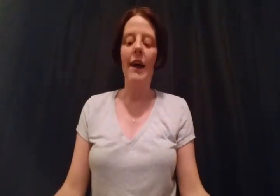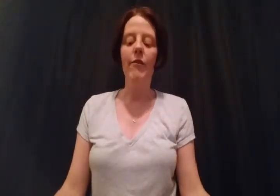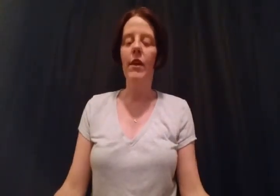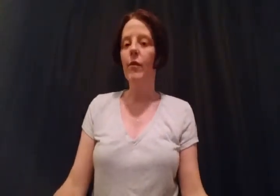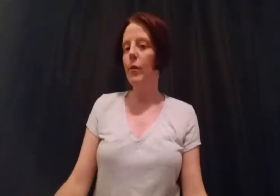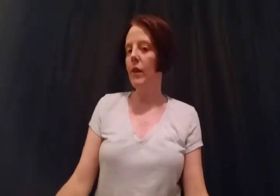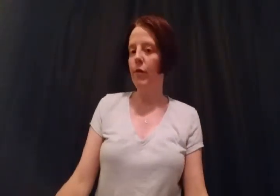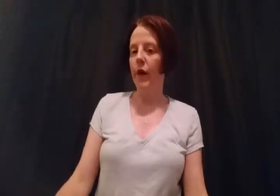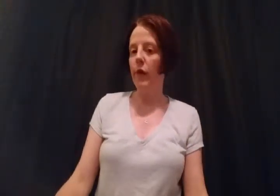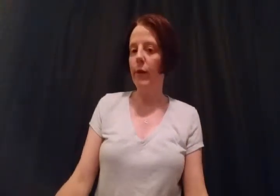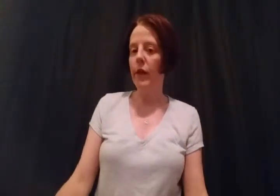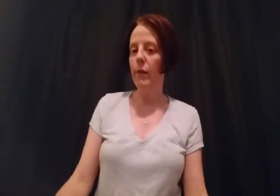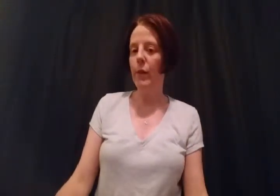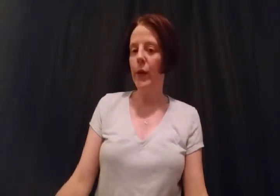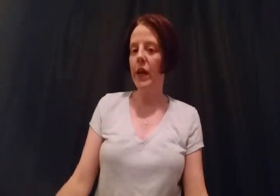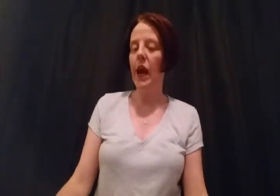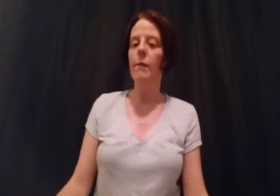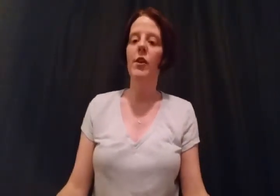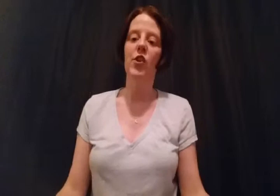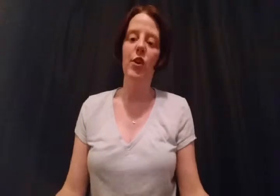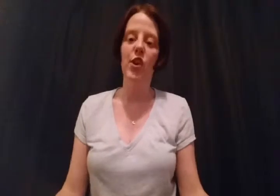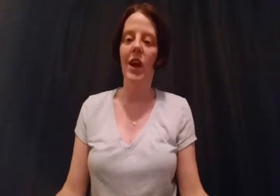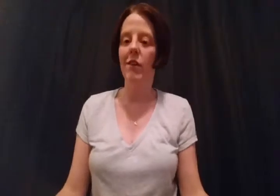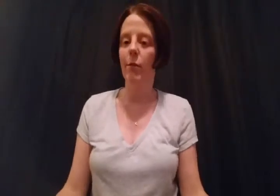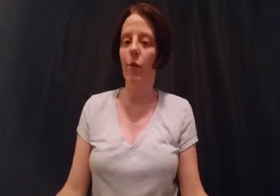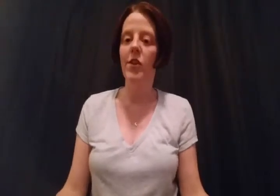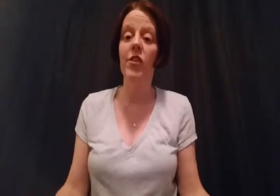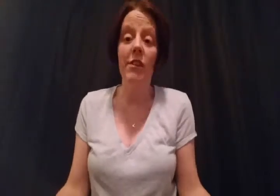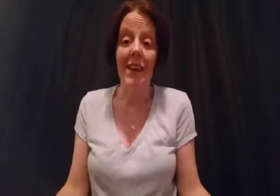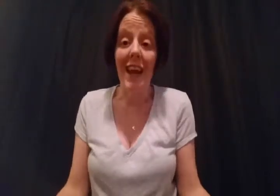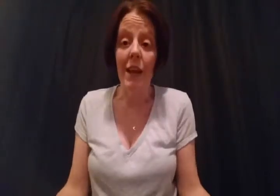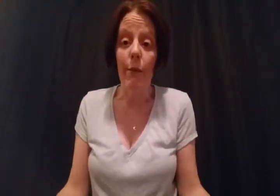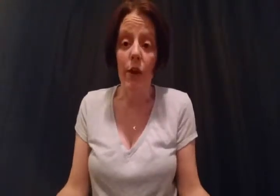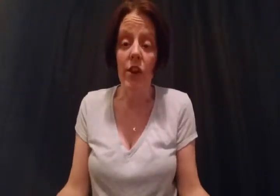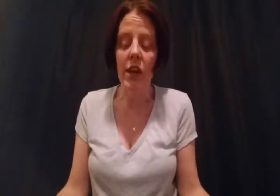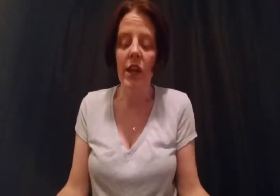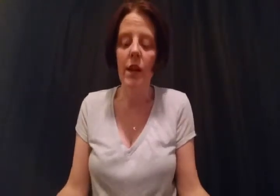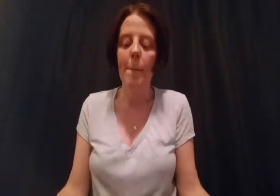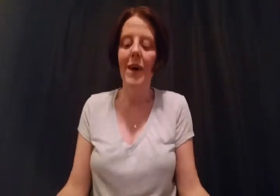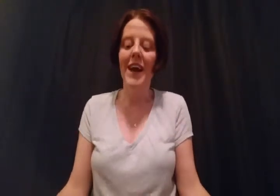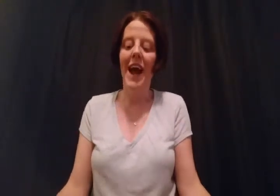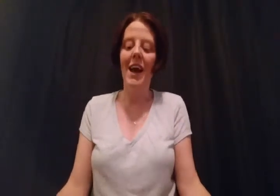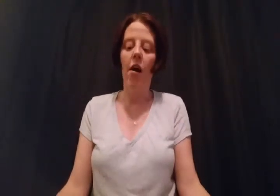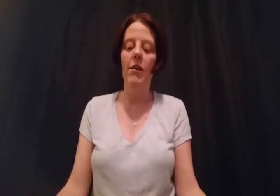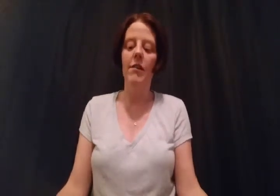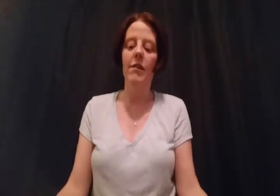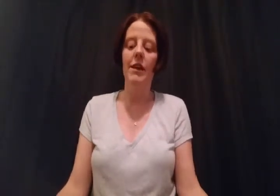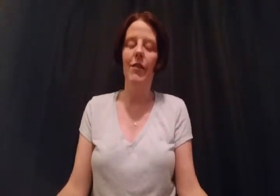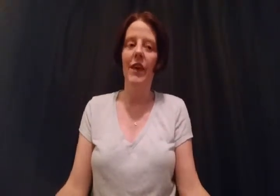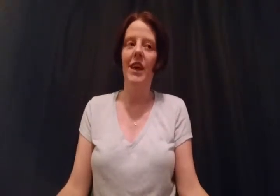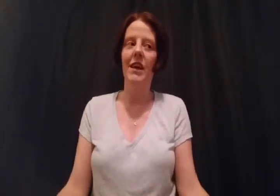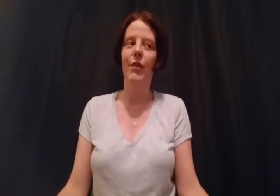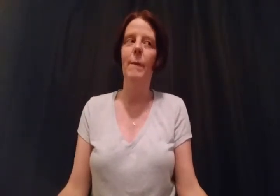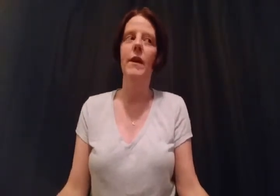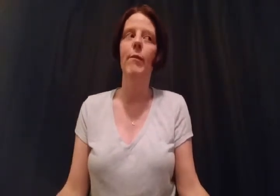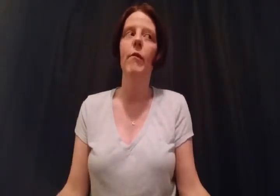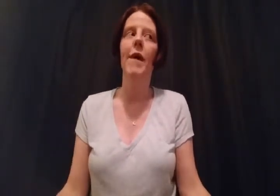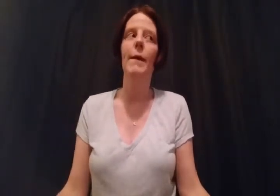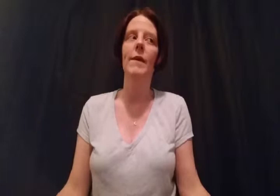I've never really found Bella to be weak. mean, sure she has her moments just like any person, but I honestly think that people might